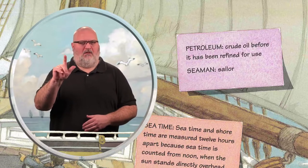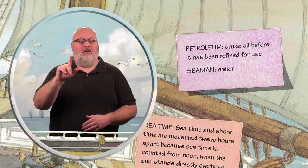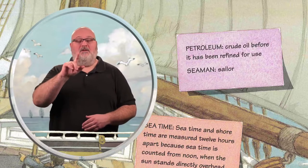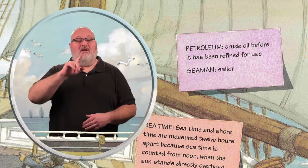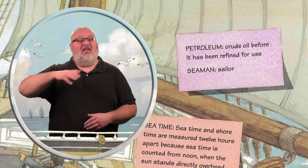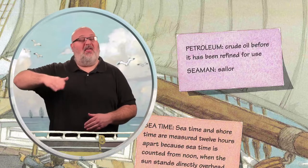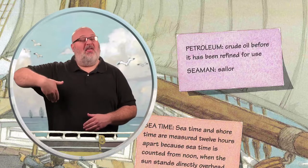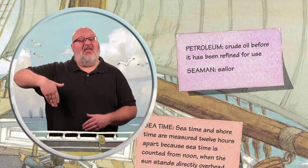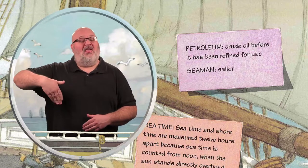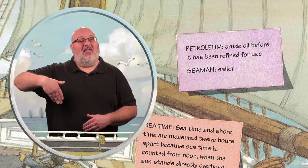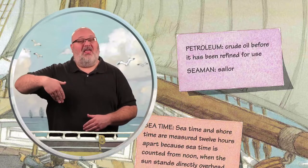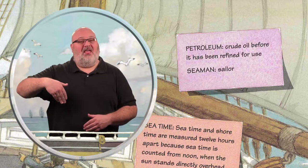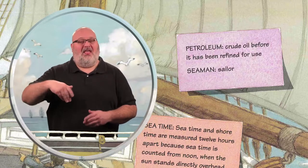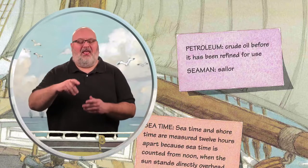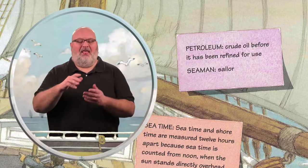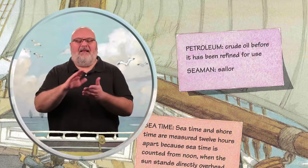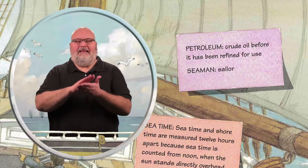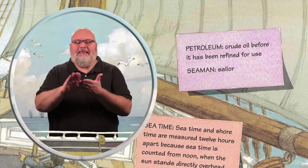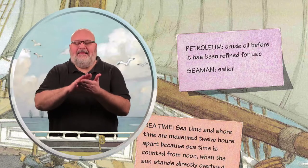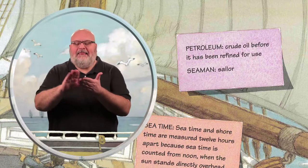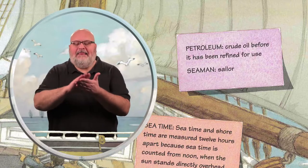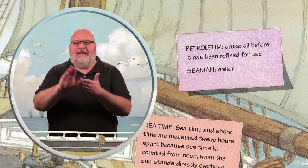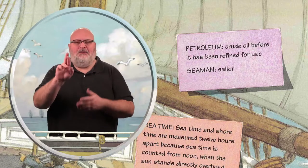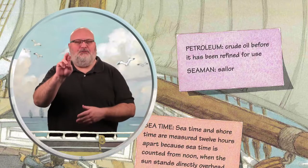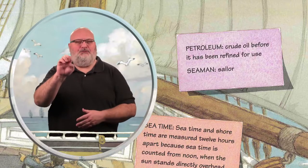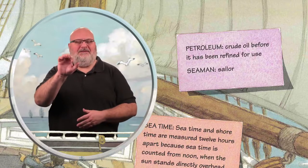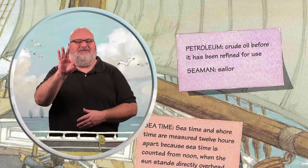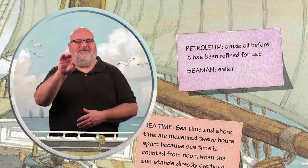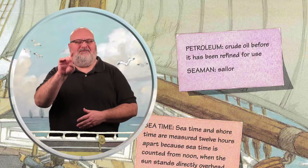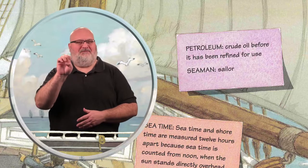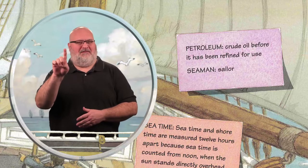Crude oil before it has been refined for use.